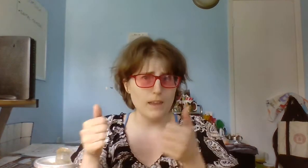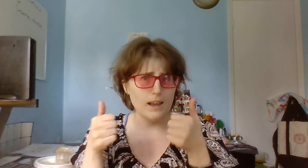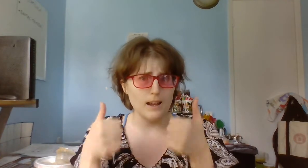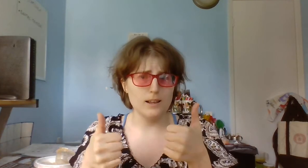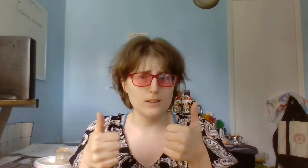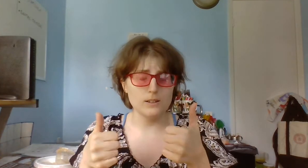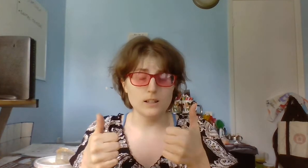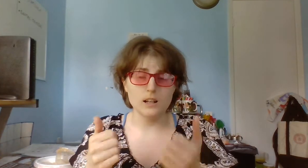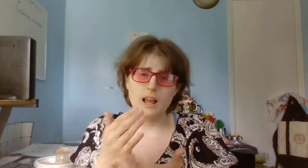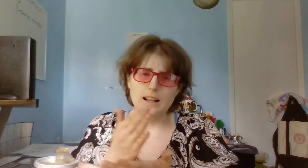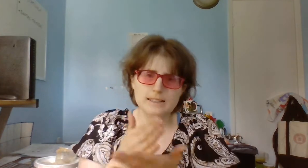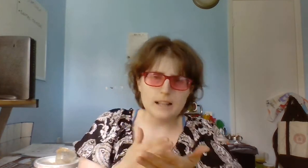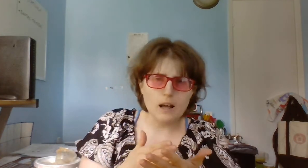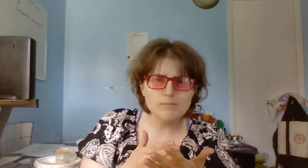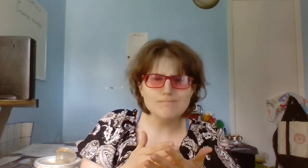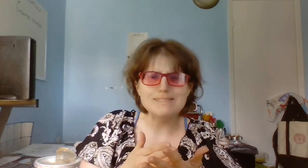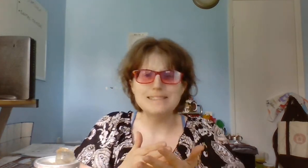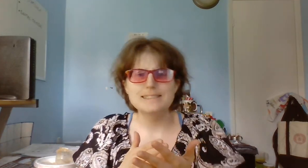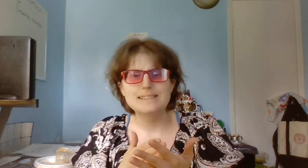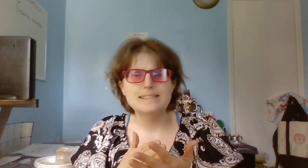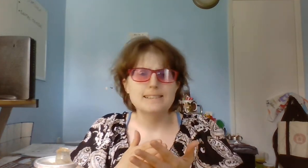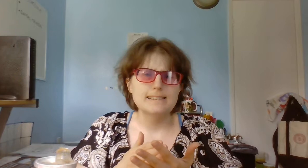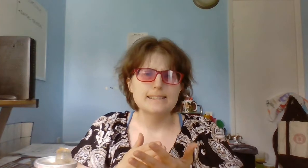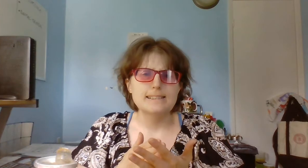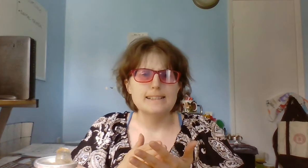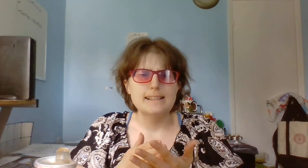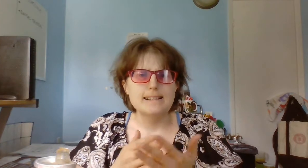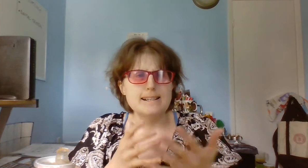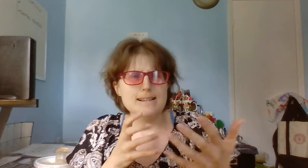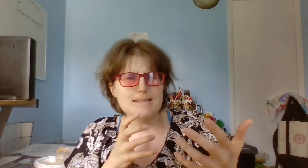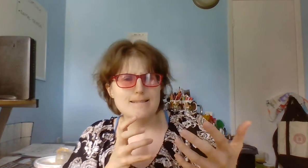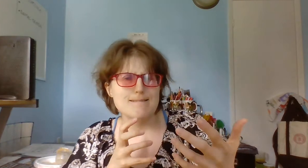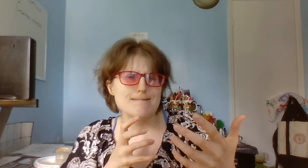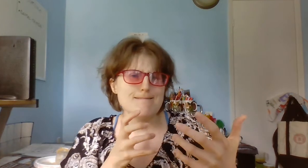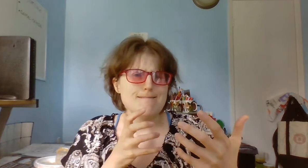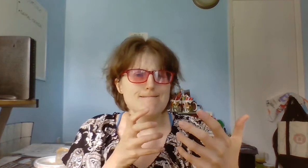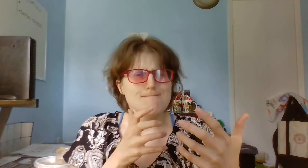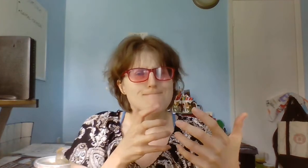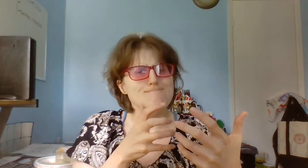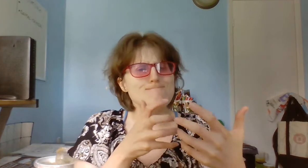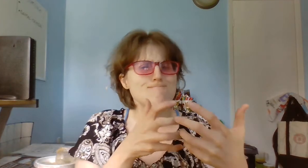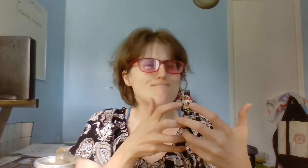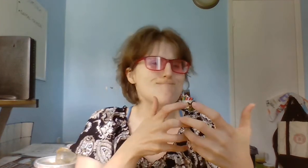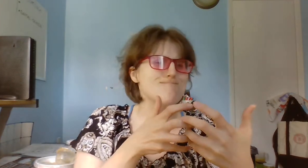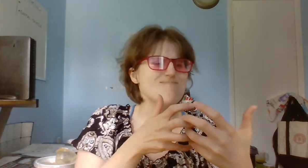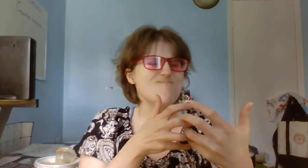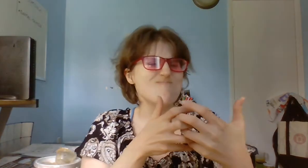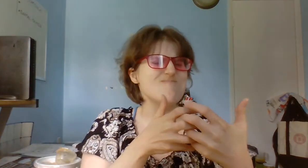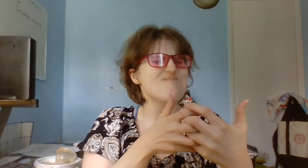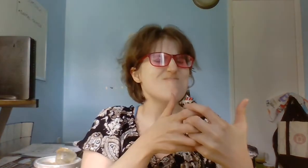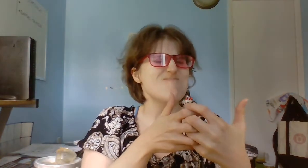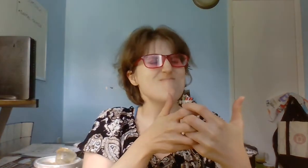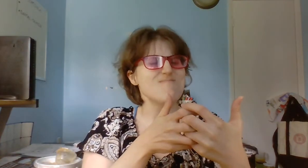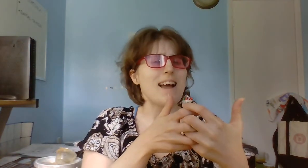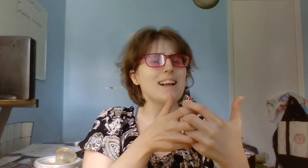in a bit. Some, match.